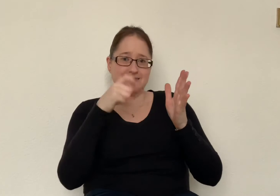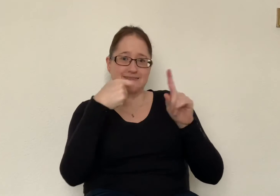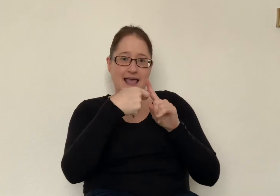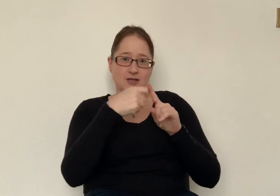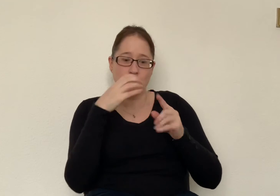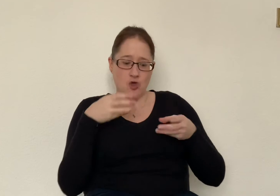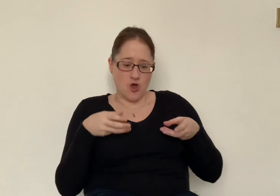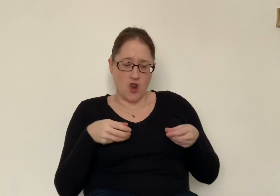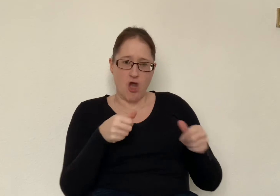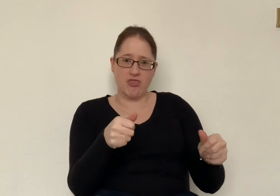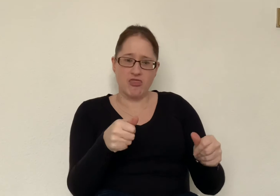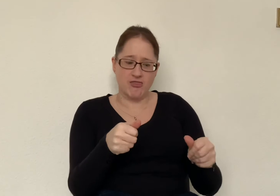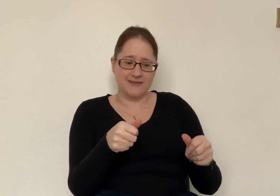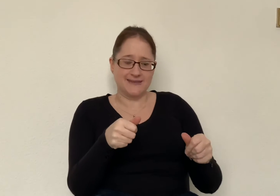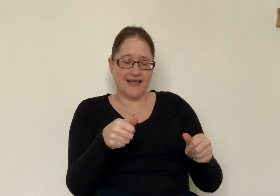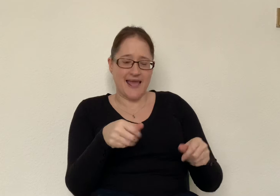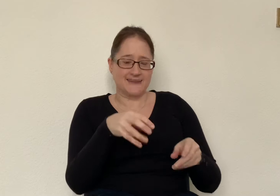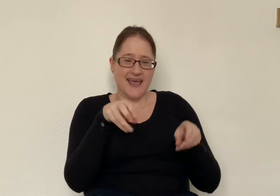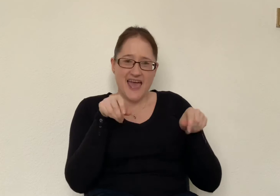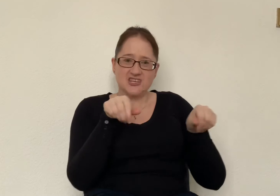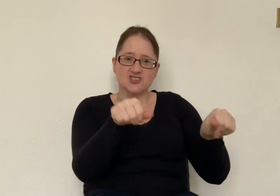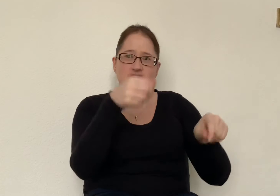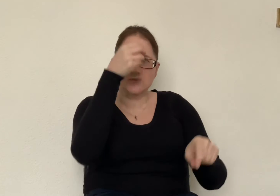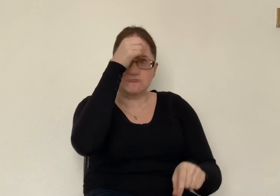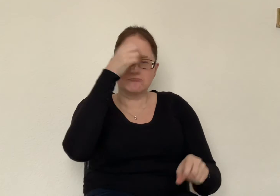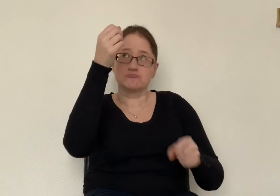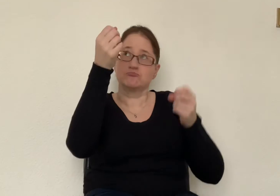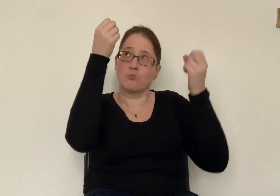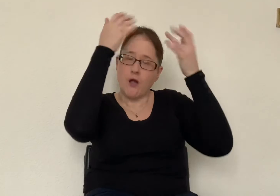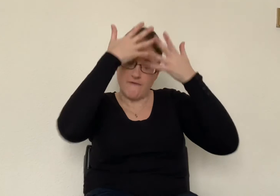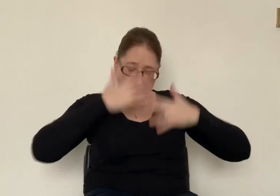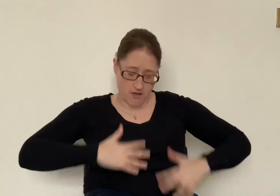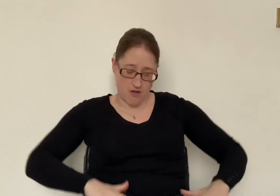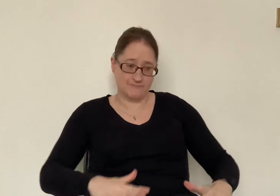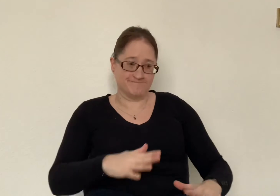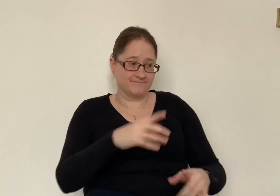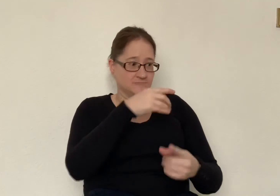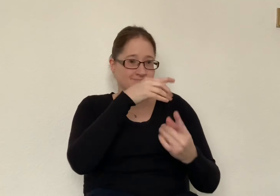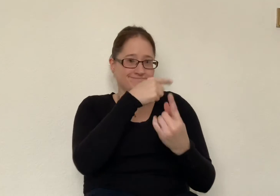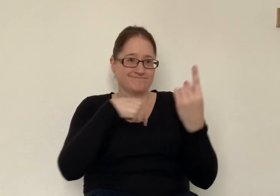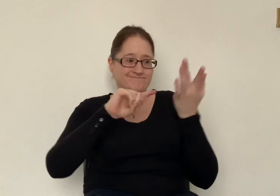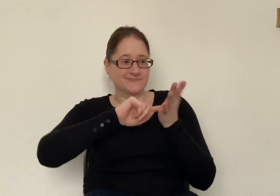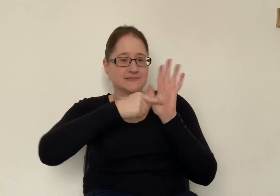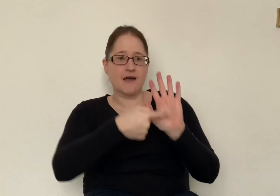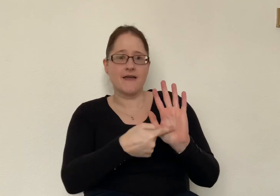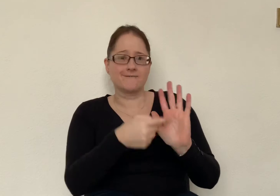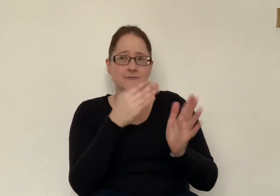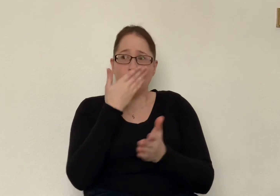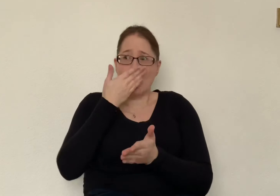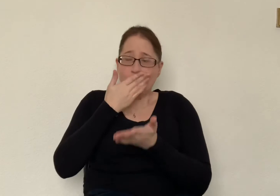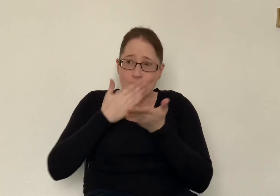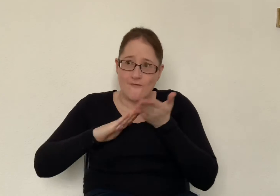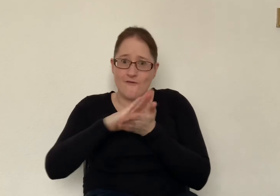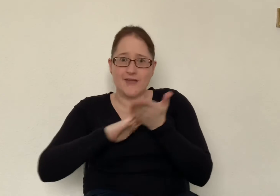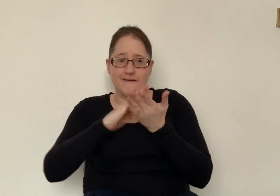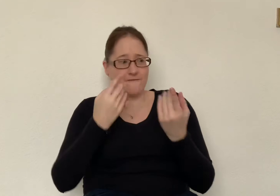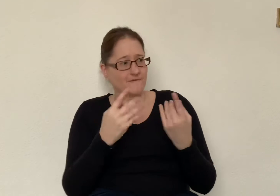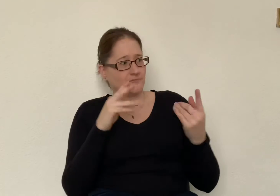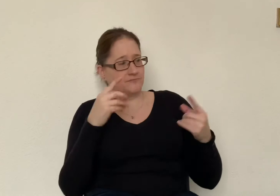to show their repentance to those around them in the Old Testament in Jonah